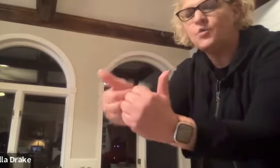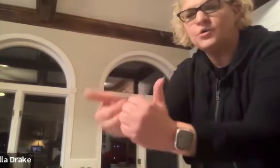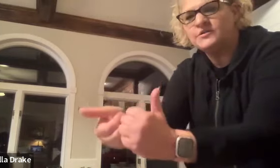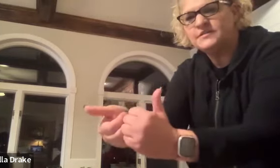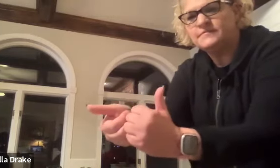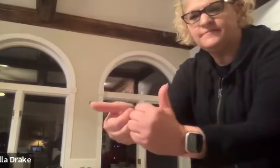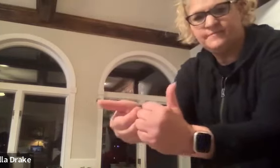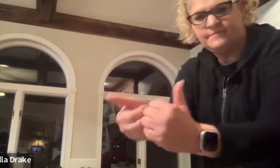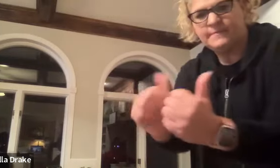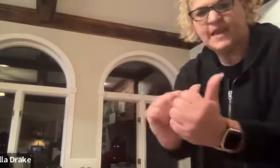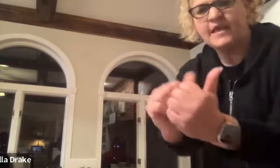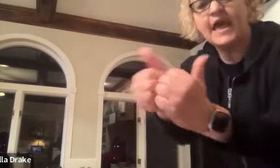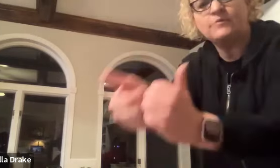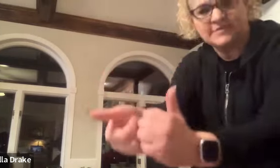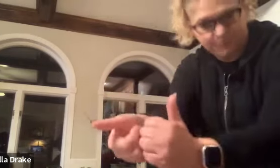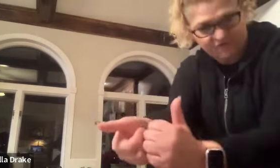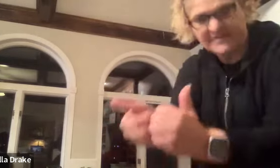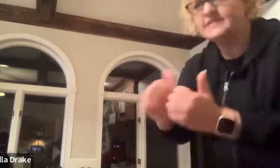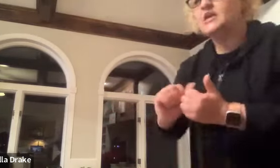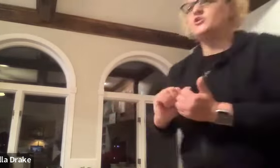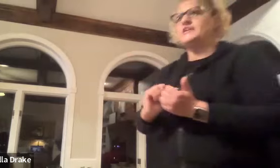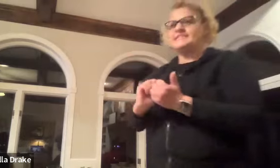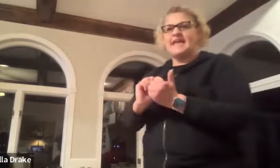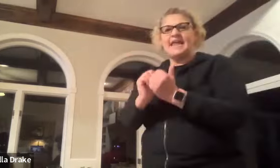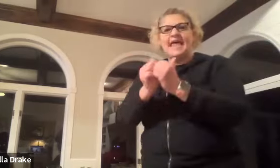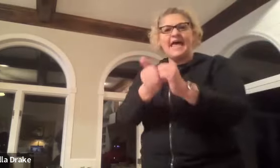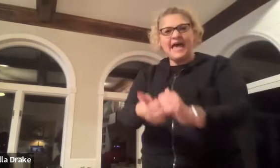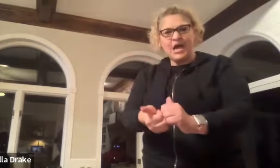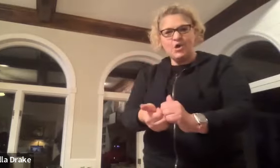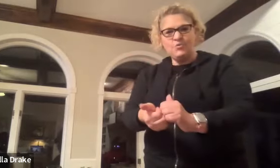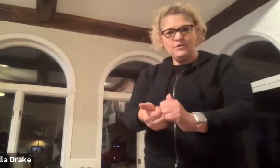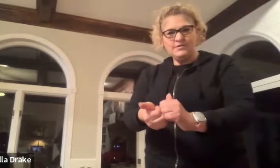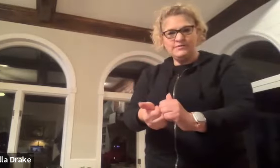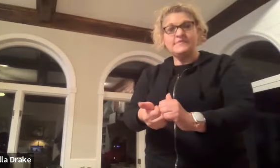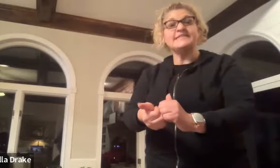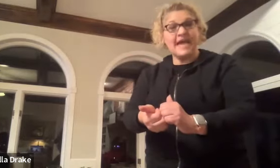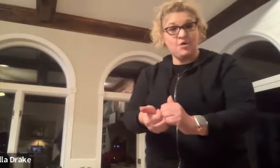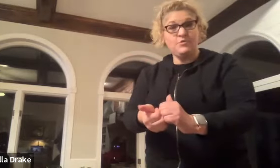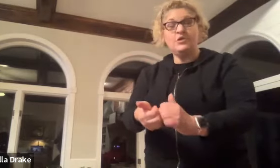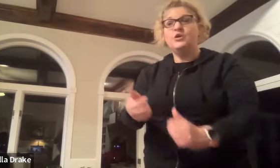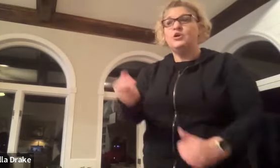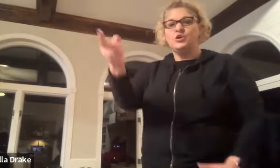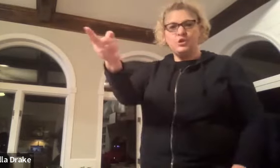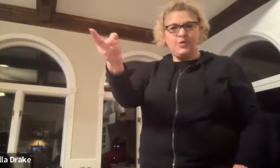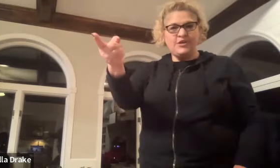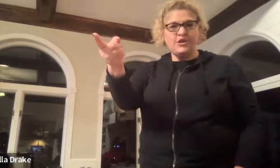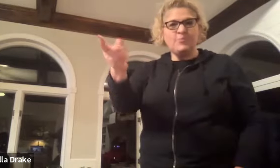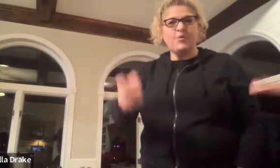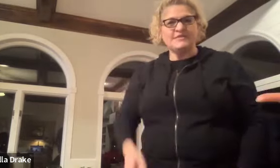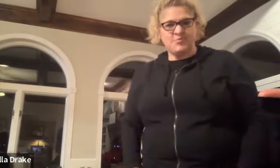outwards okay out perfect you're gonna say how that's how you and you're gonna point to